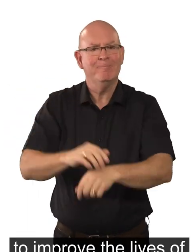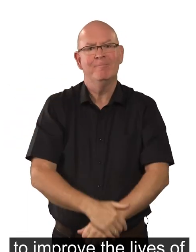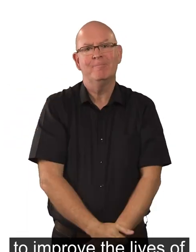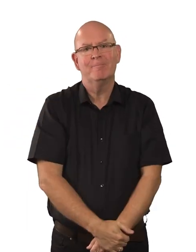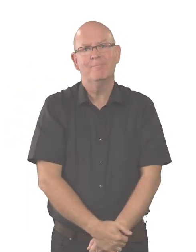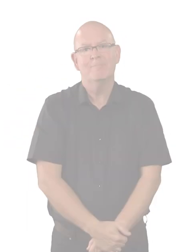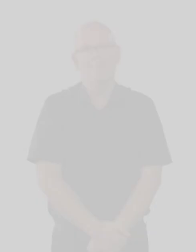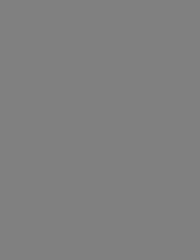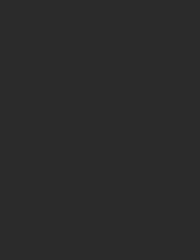snacks